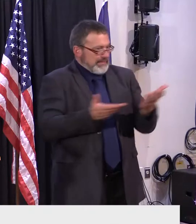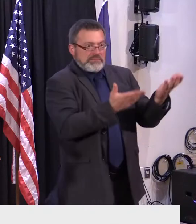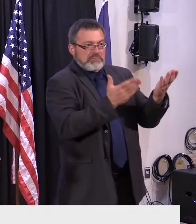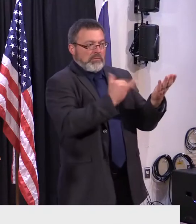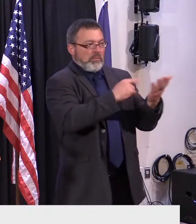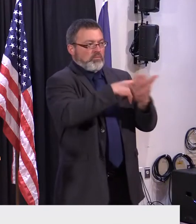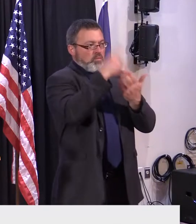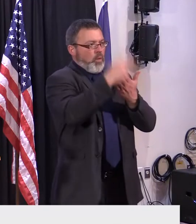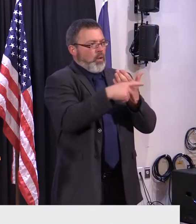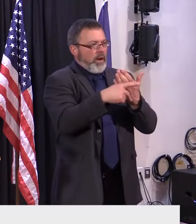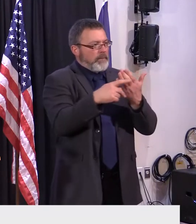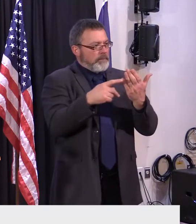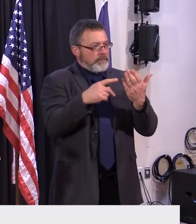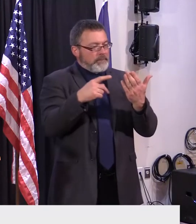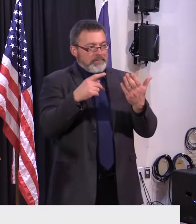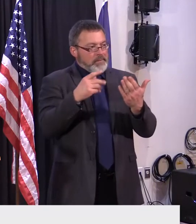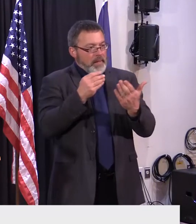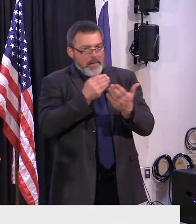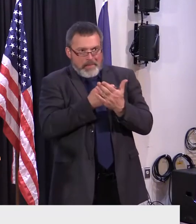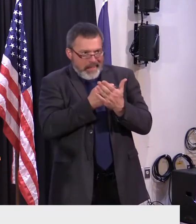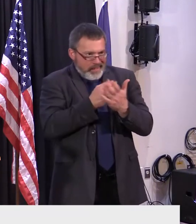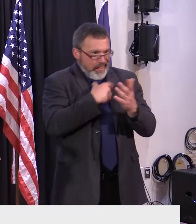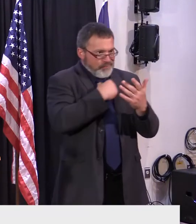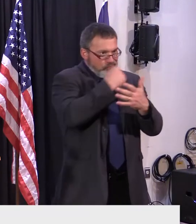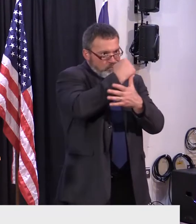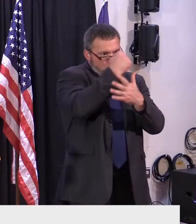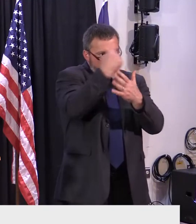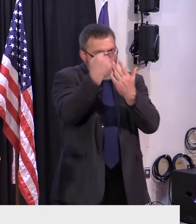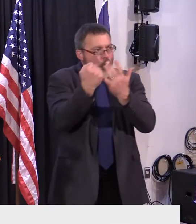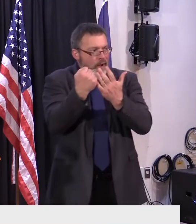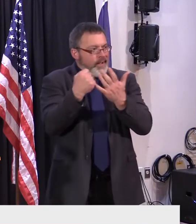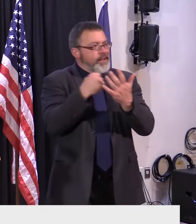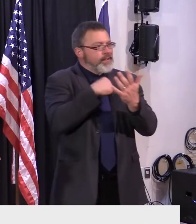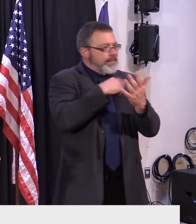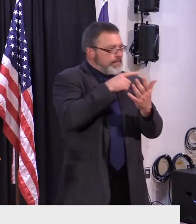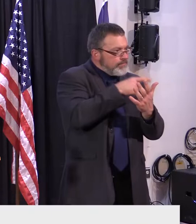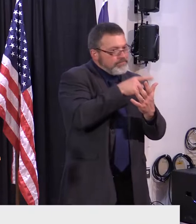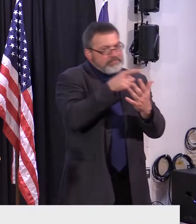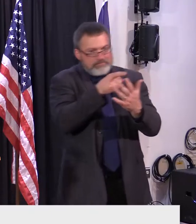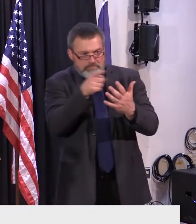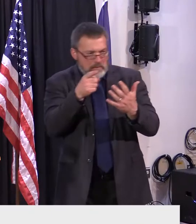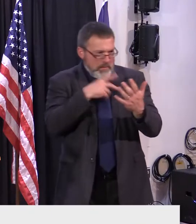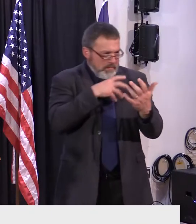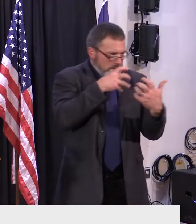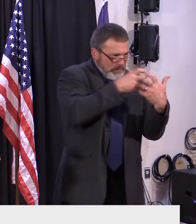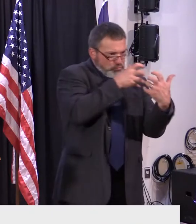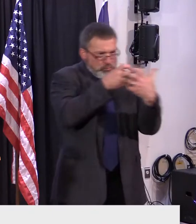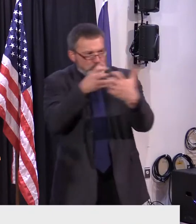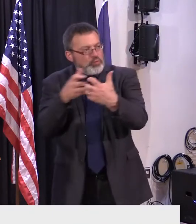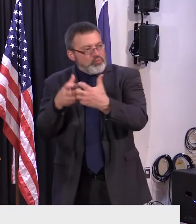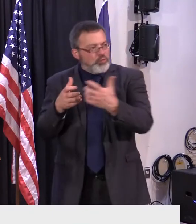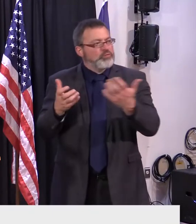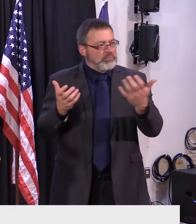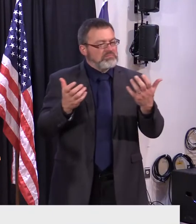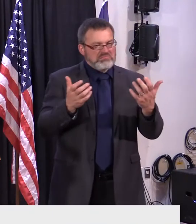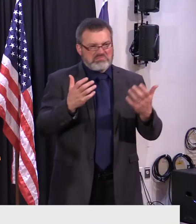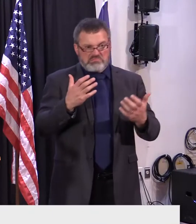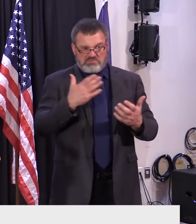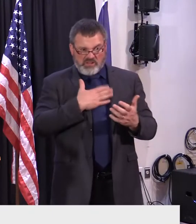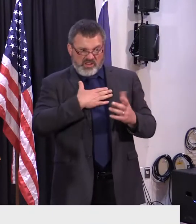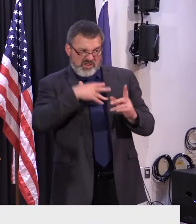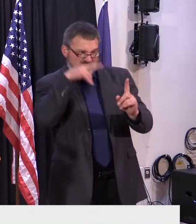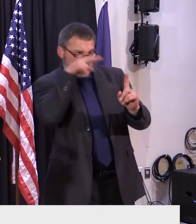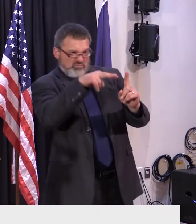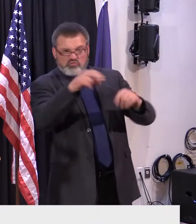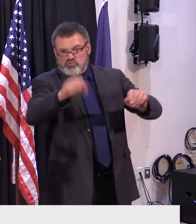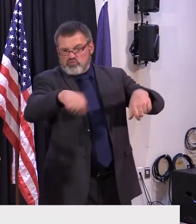have to prioritize. And we may have to live without something else in order to accomplish this. But I think it's that important. Because if we don't, I mean,